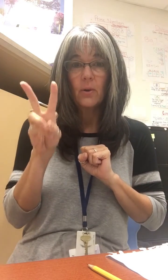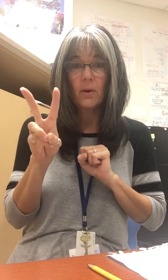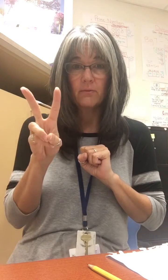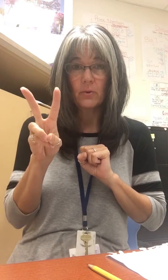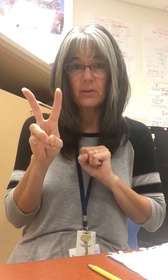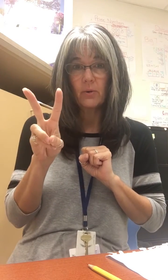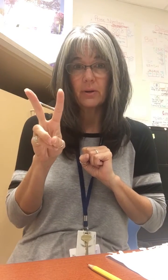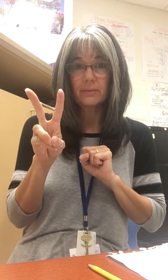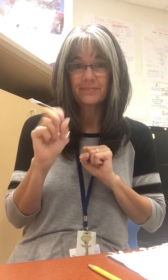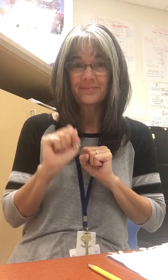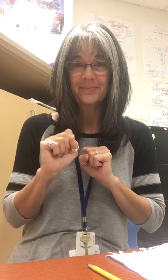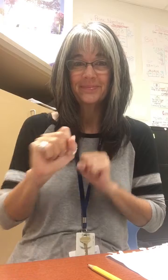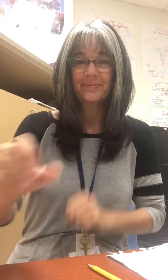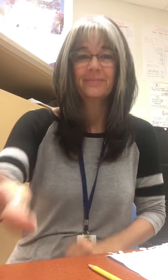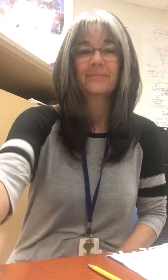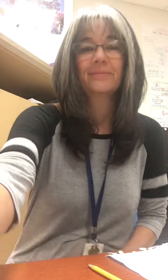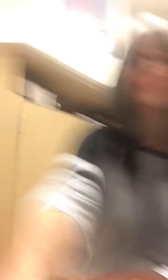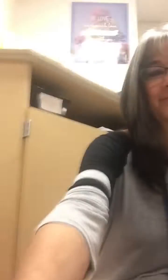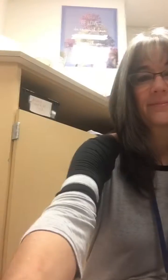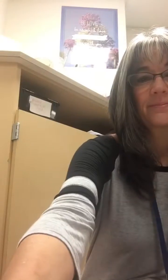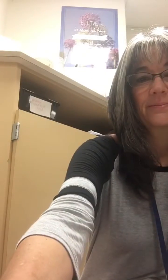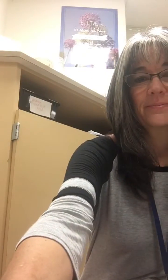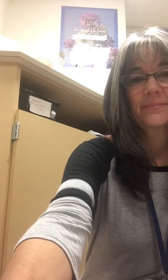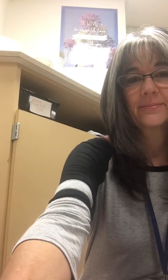144. 12, 24, 45, 67, 100, 100, 100,